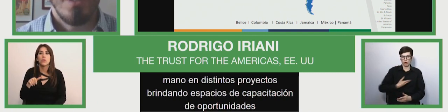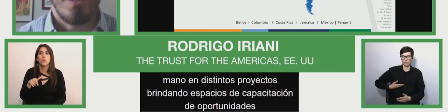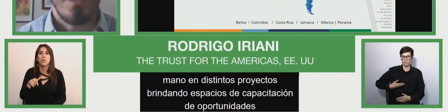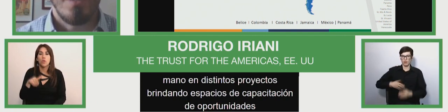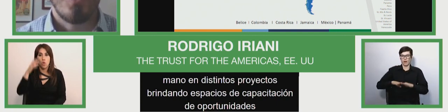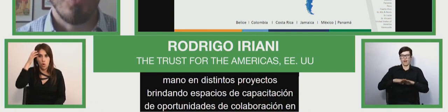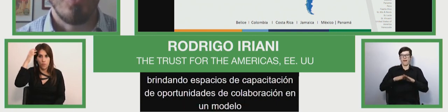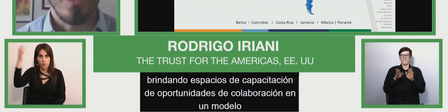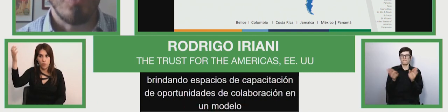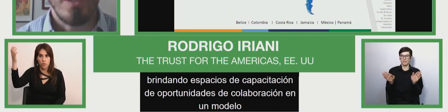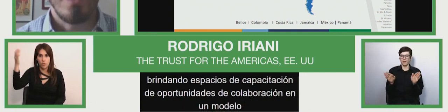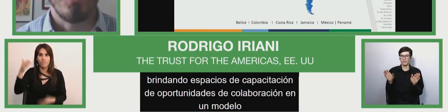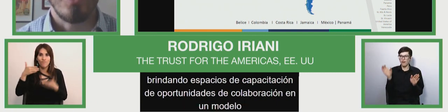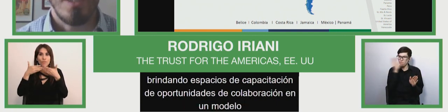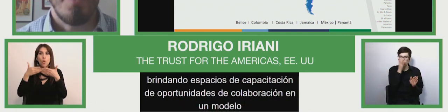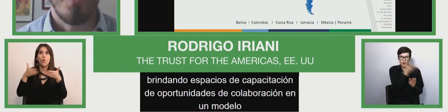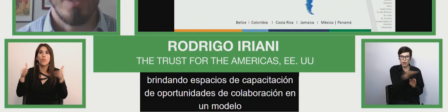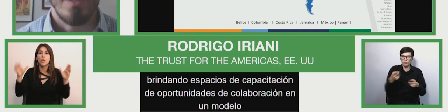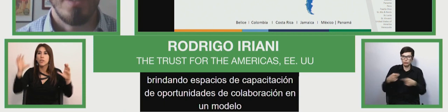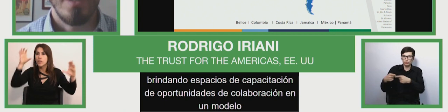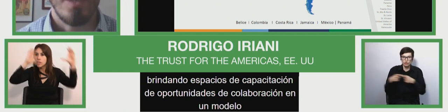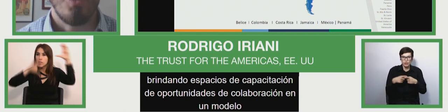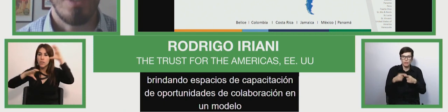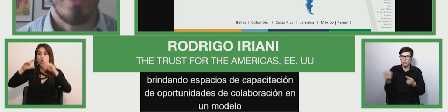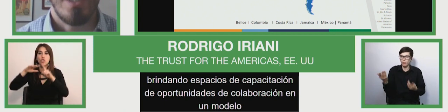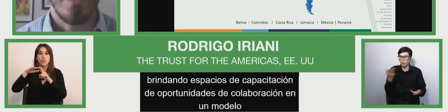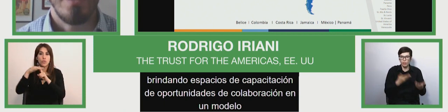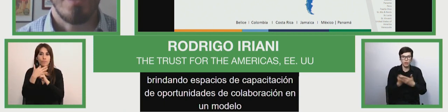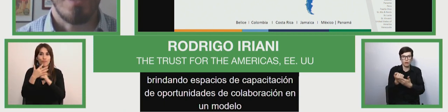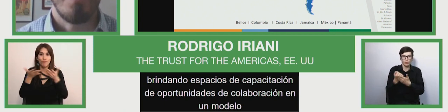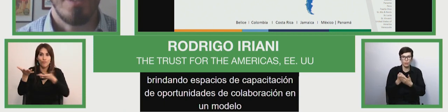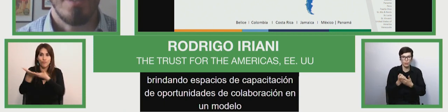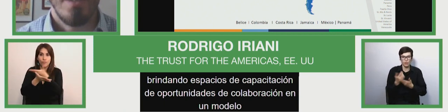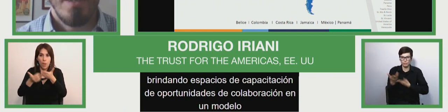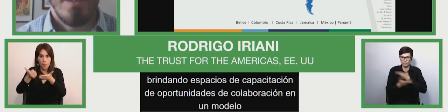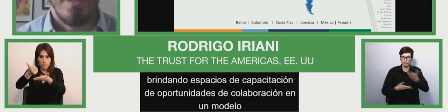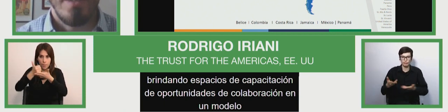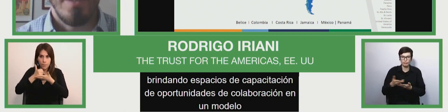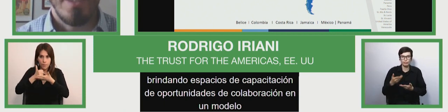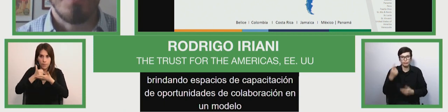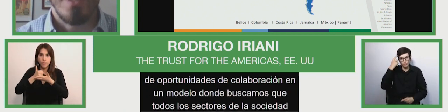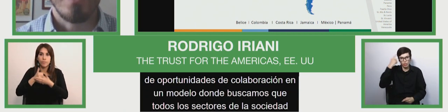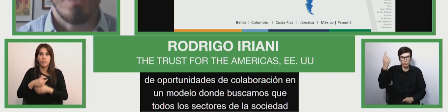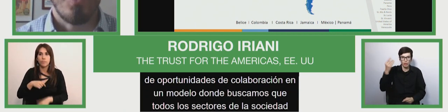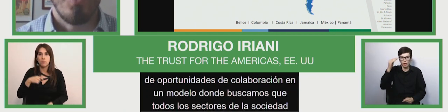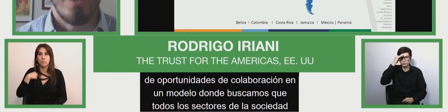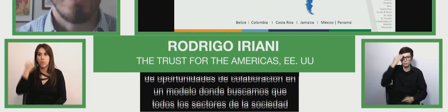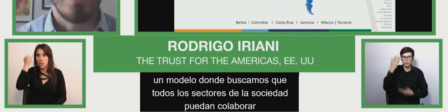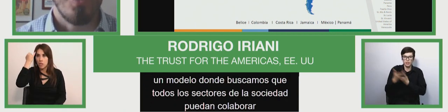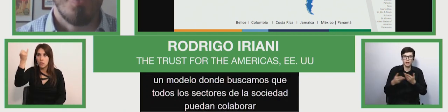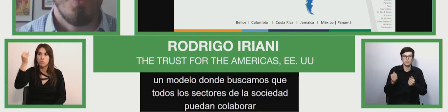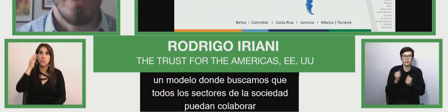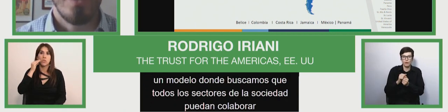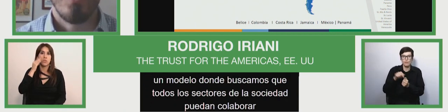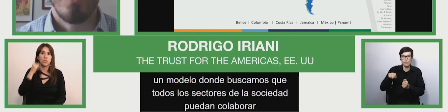projects providing training spaces and opportunities in a in a open governance model